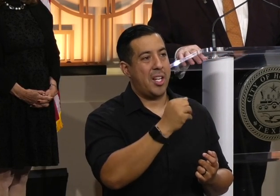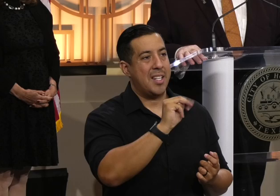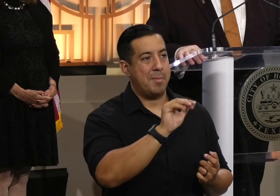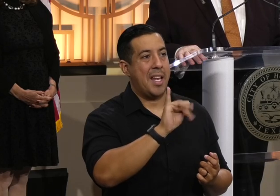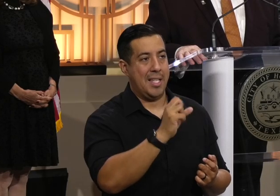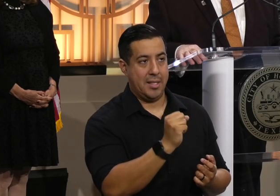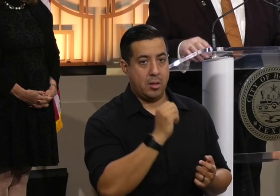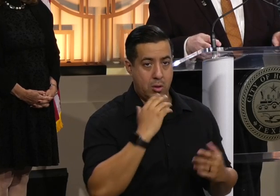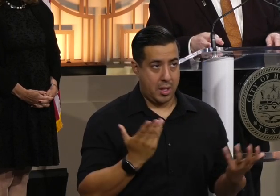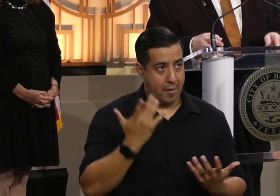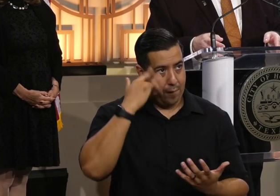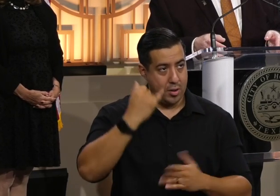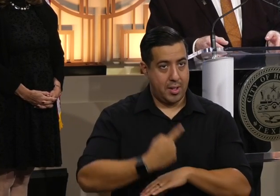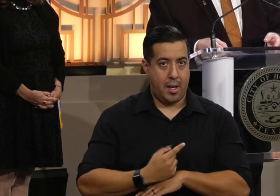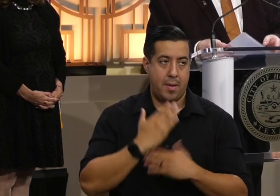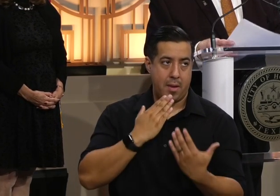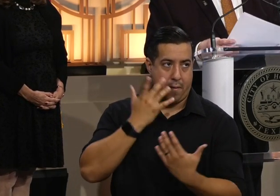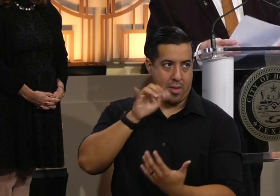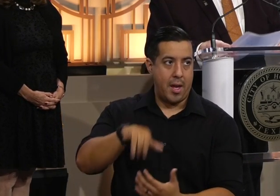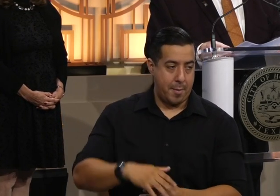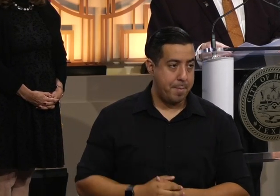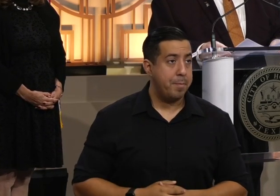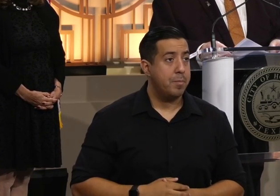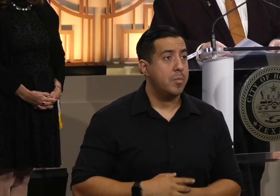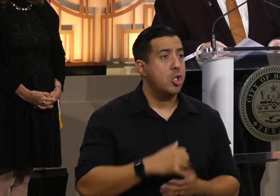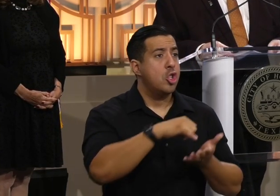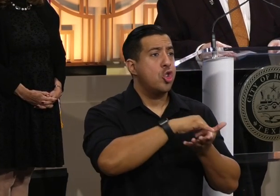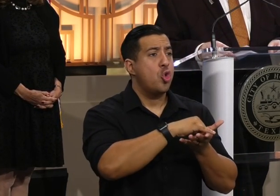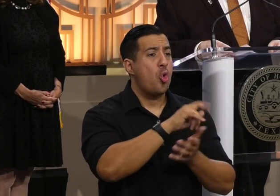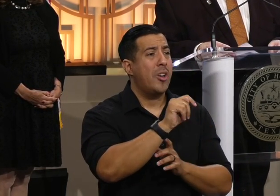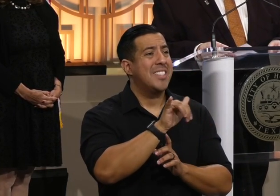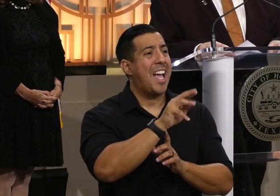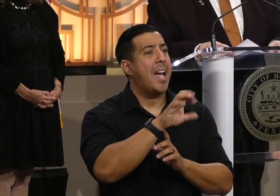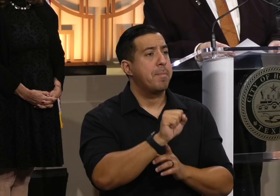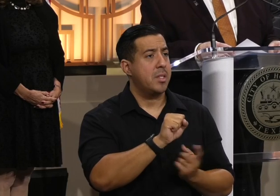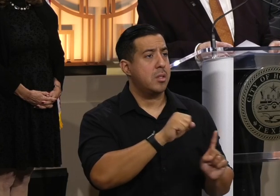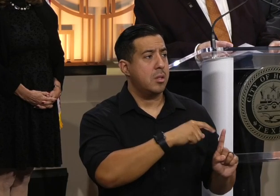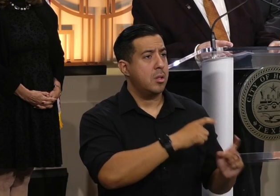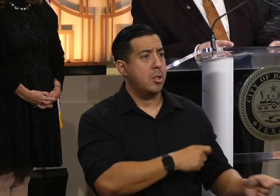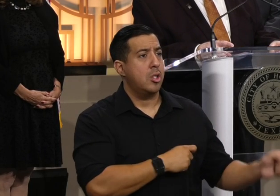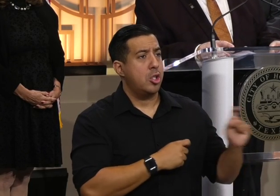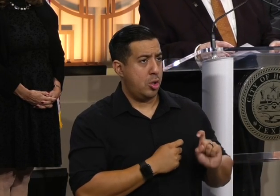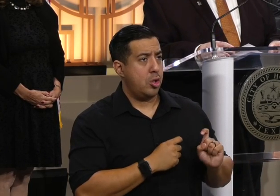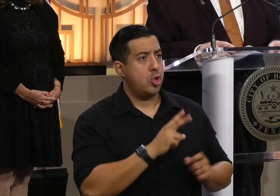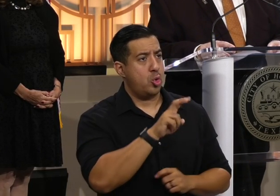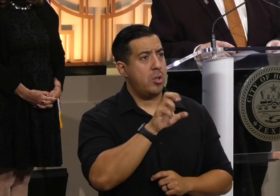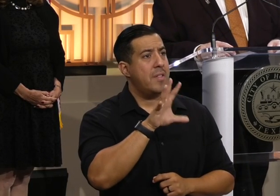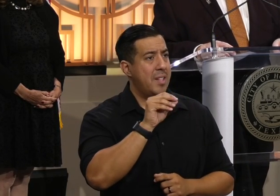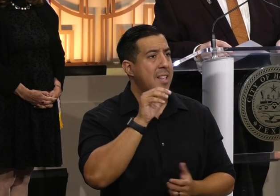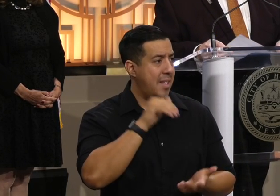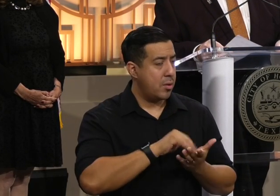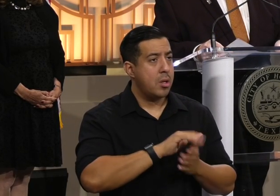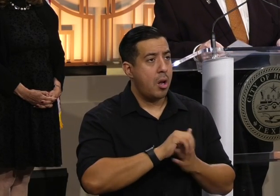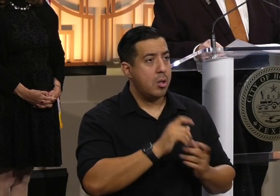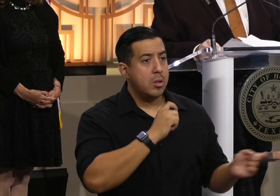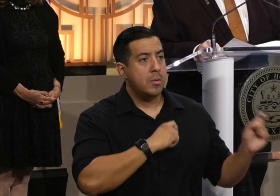today. We thank you for that. The New York Times has given a $250,000 gift to support our